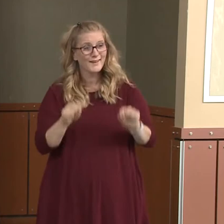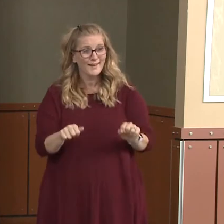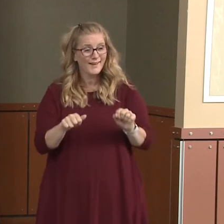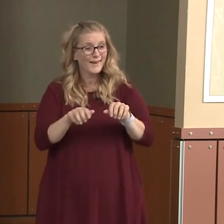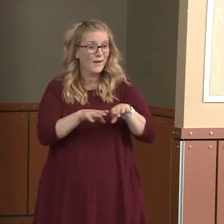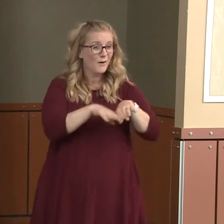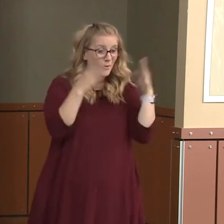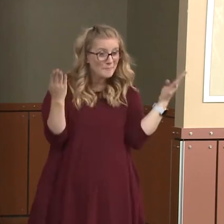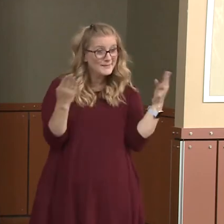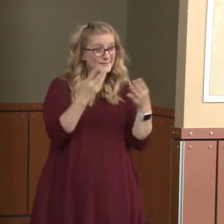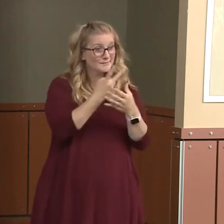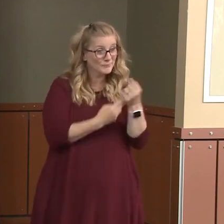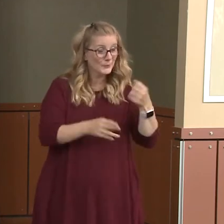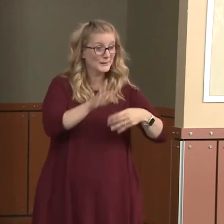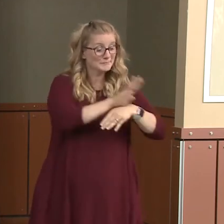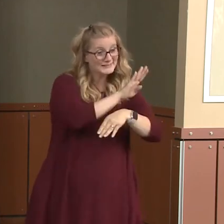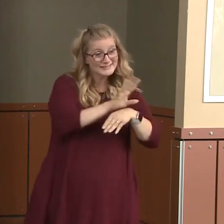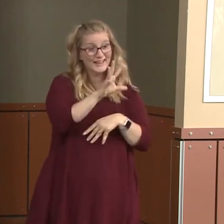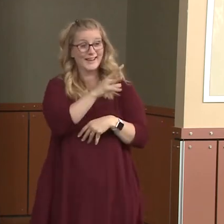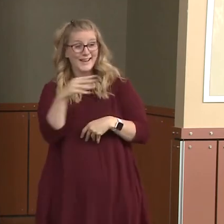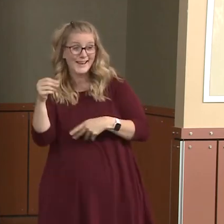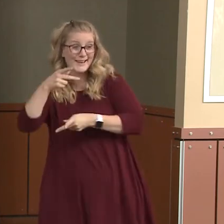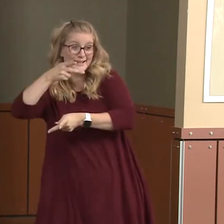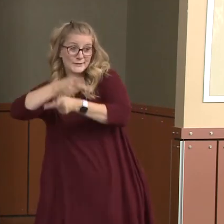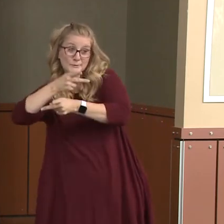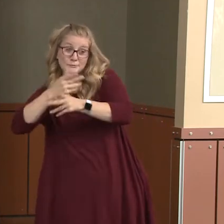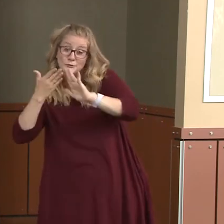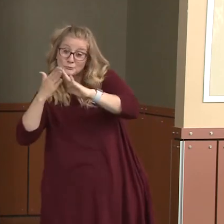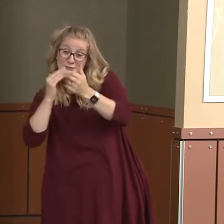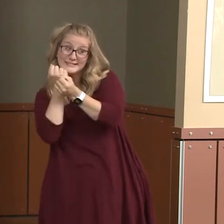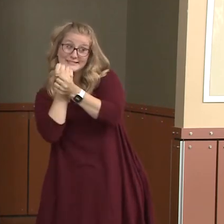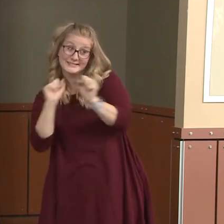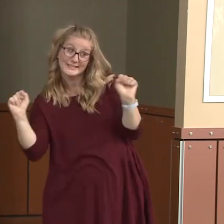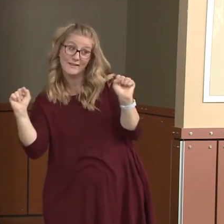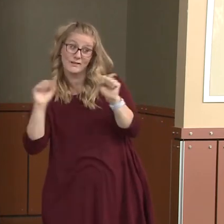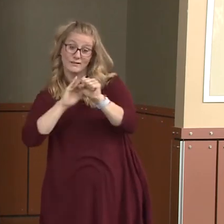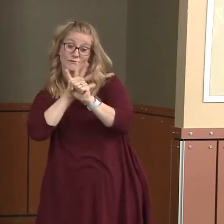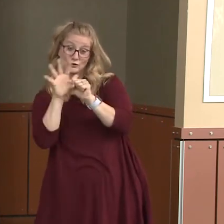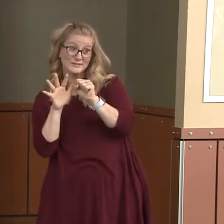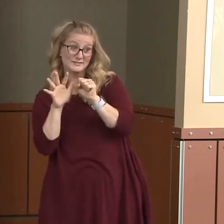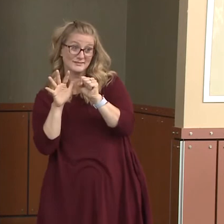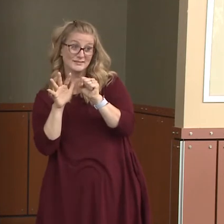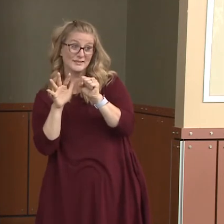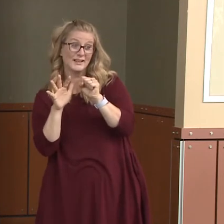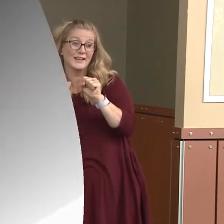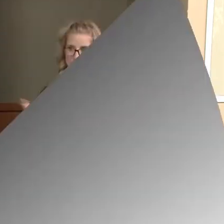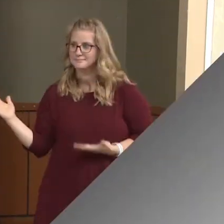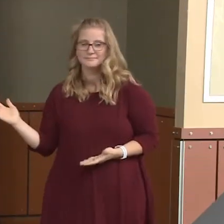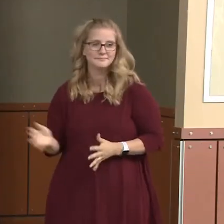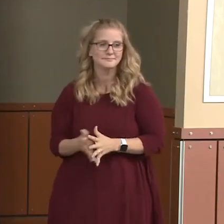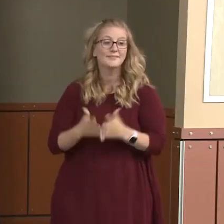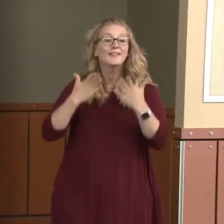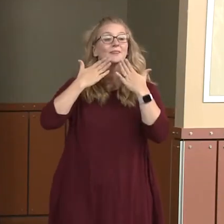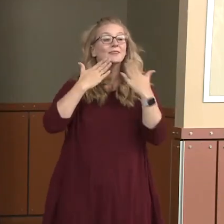and to keep this community safe from COVID, but only if all of us are doing our part. Thank you.